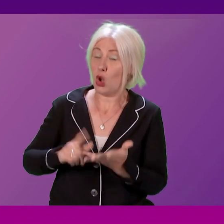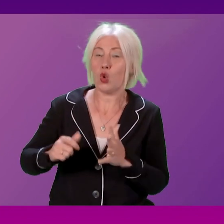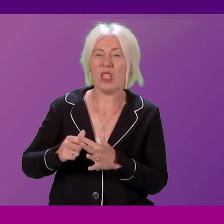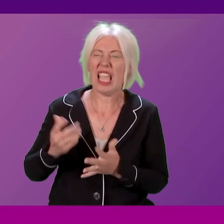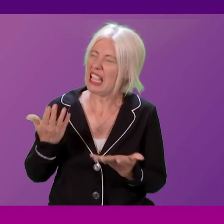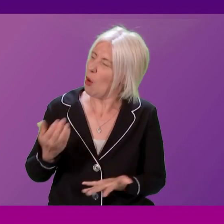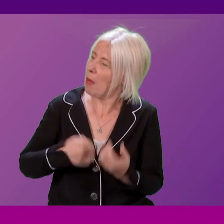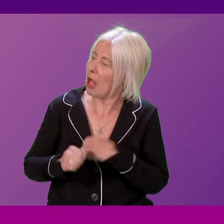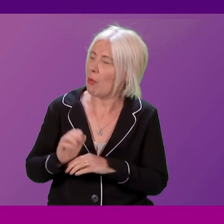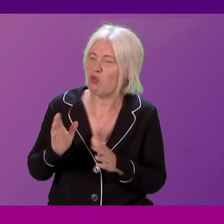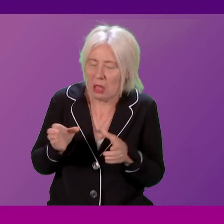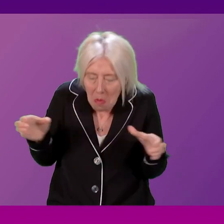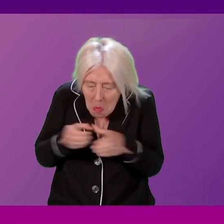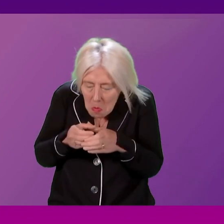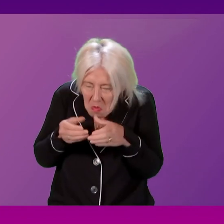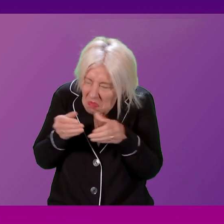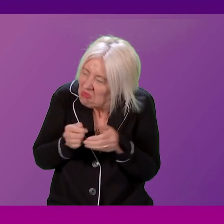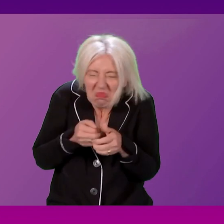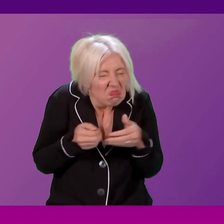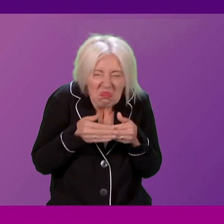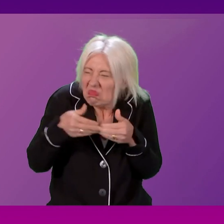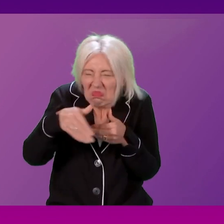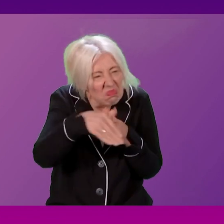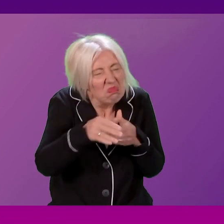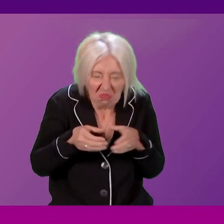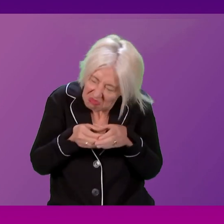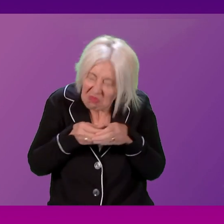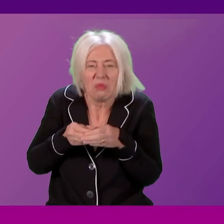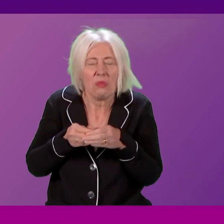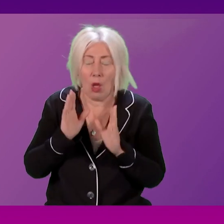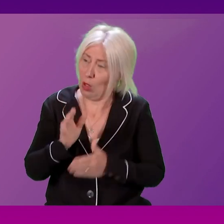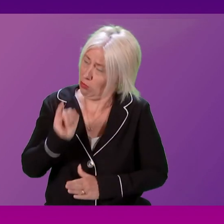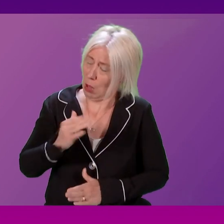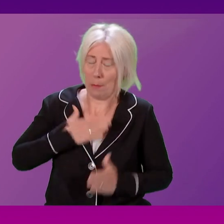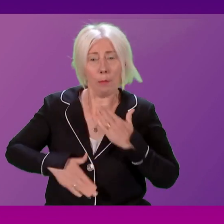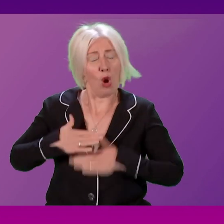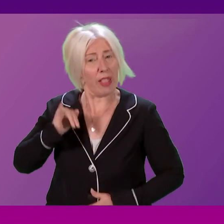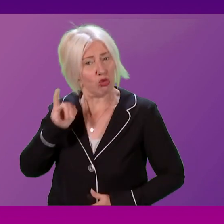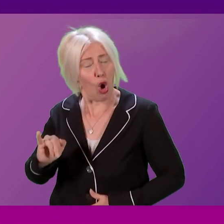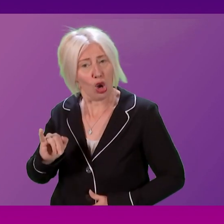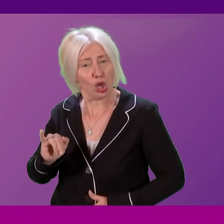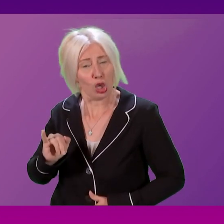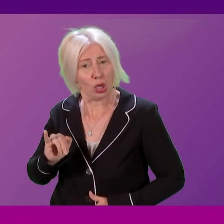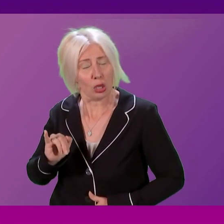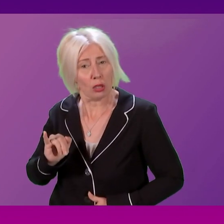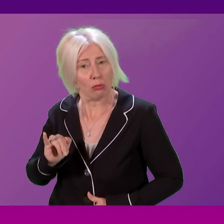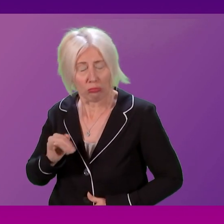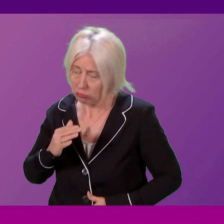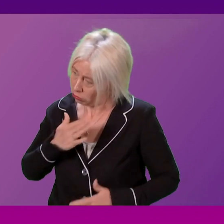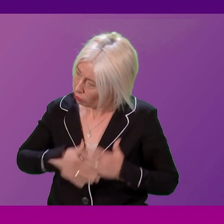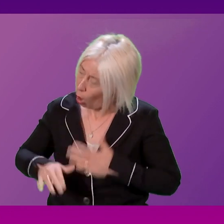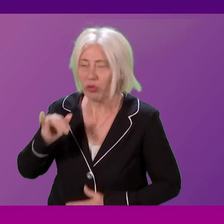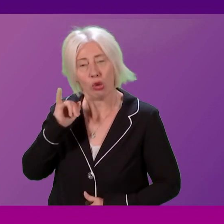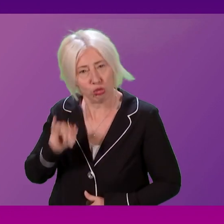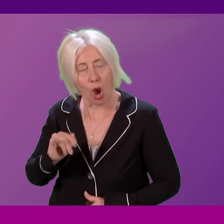pathetically insular country. And not only is it morally wrong, not only is it morally wrong, but